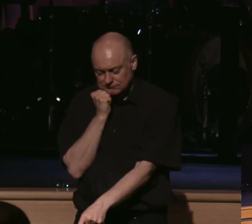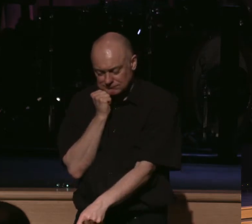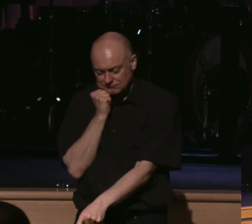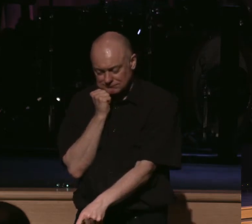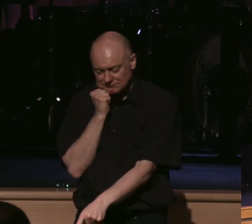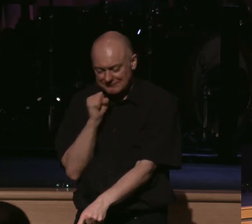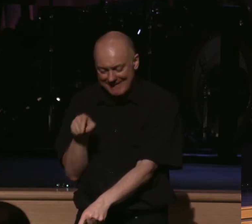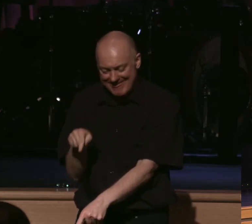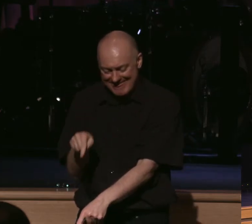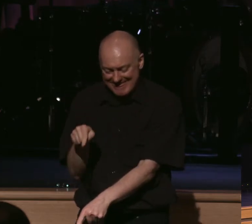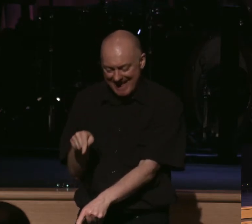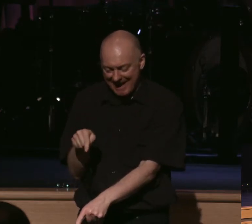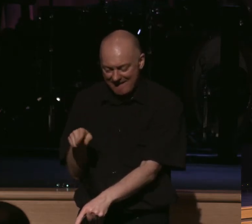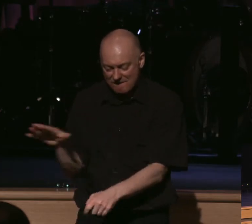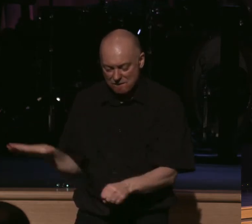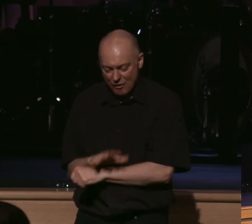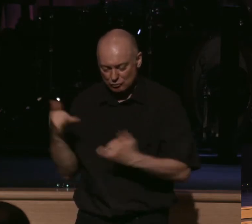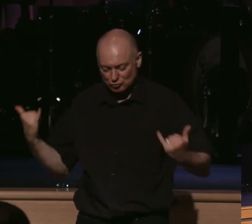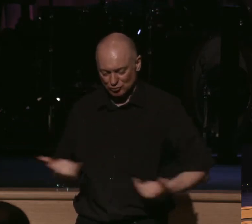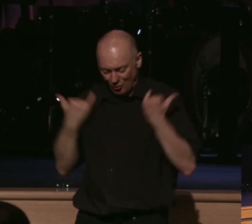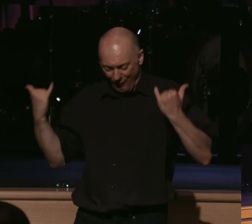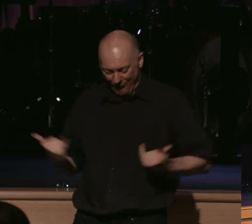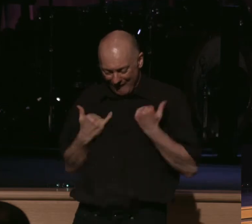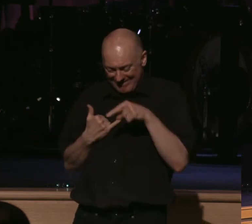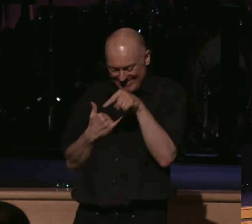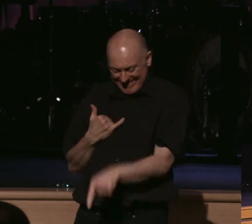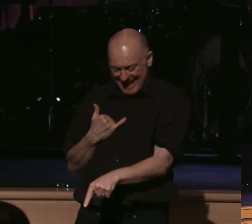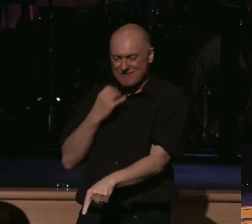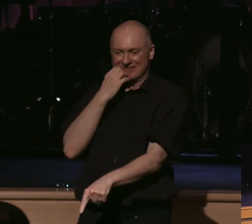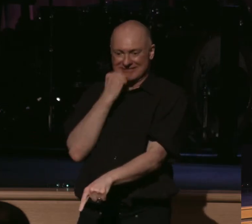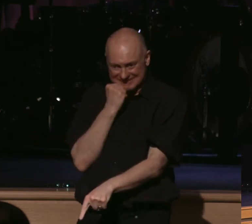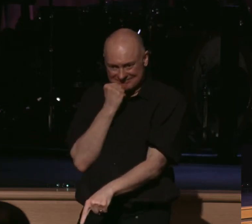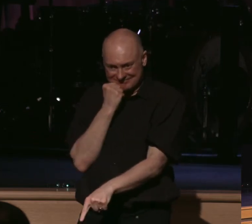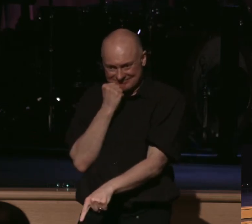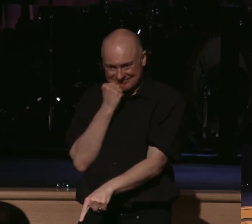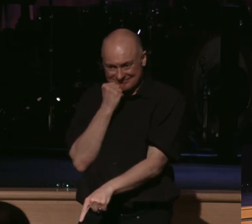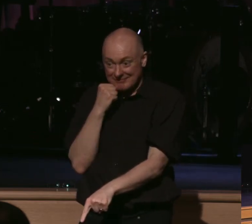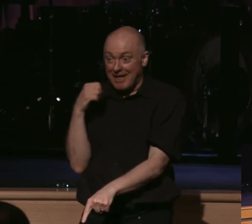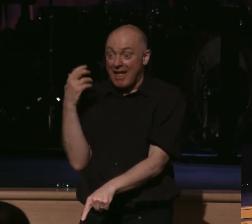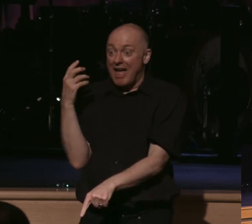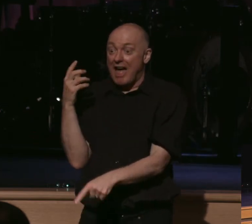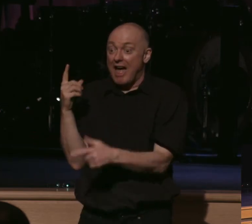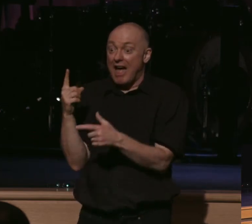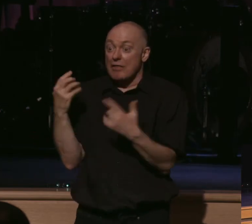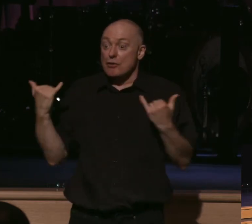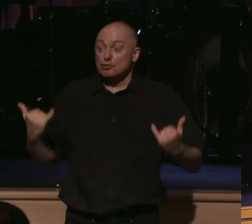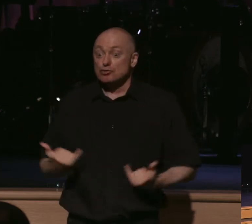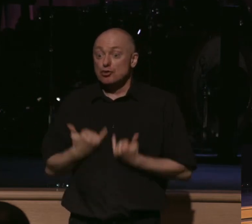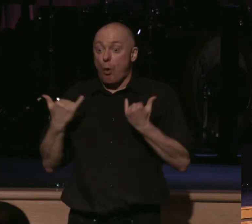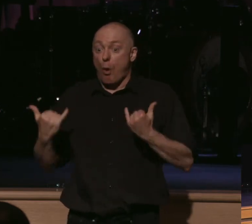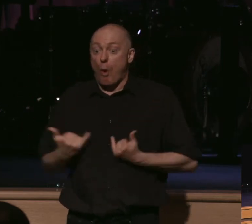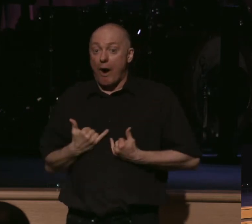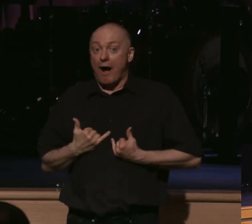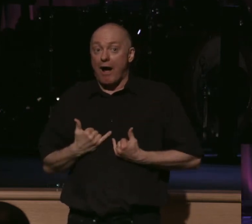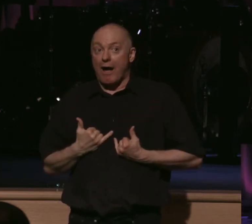value of the treasure that fills him with joy. The value of the treasure fills him with joy, and the joy then leads him to